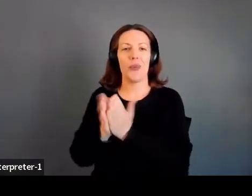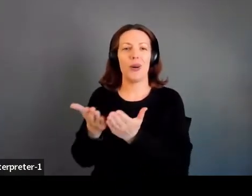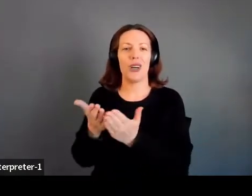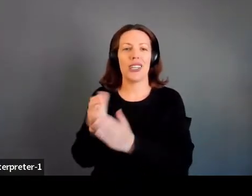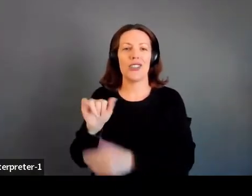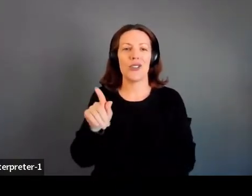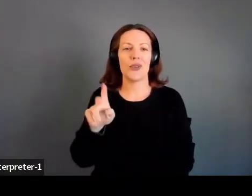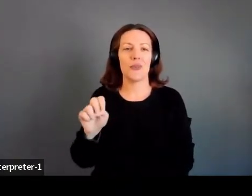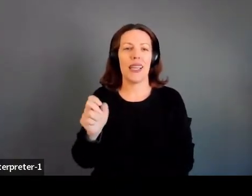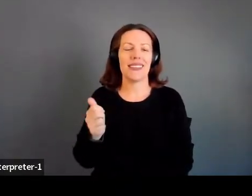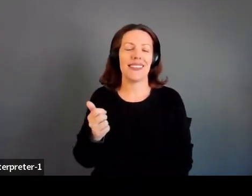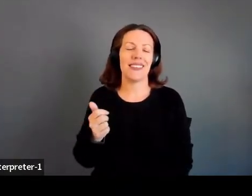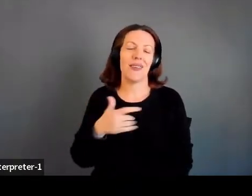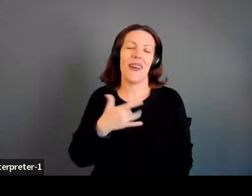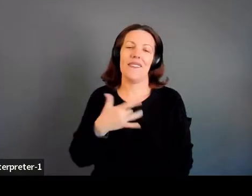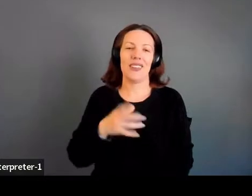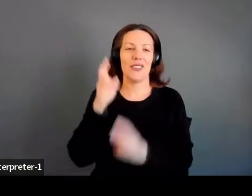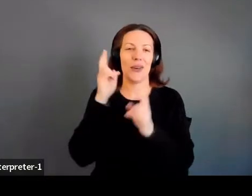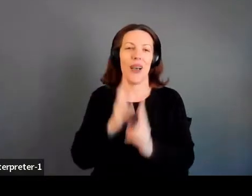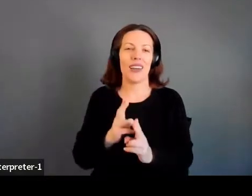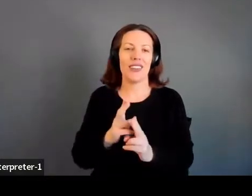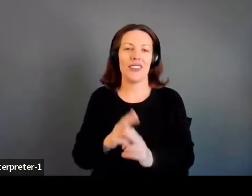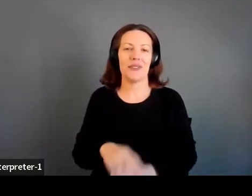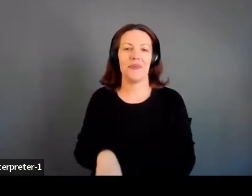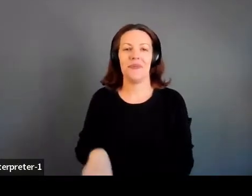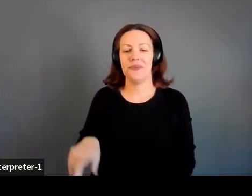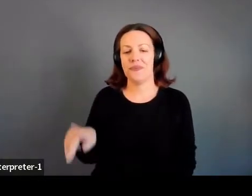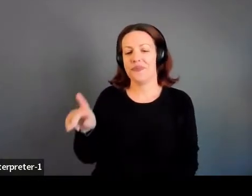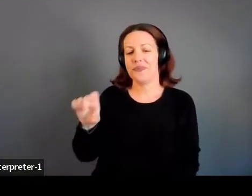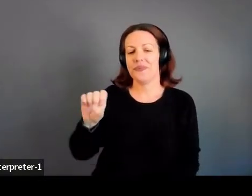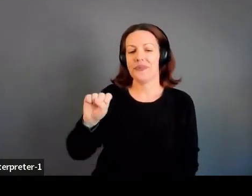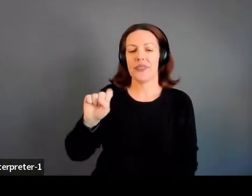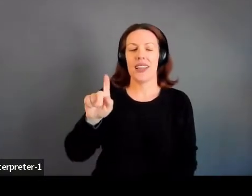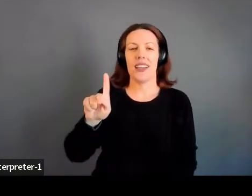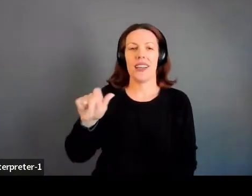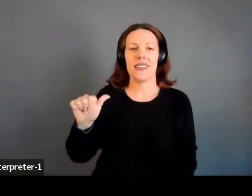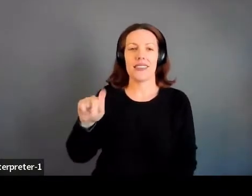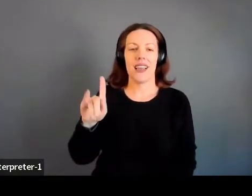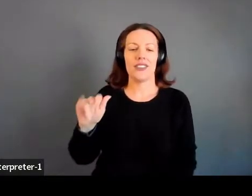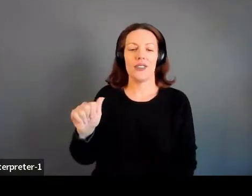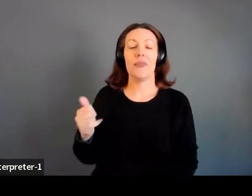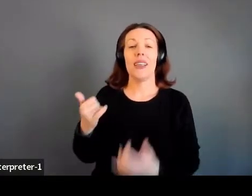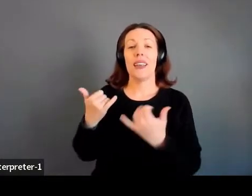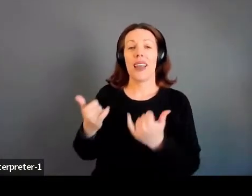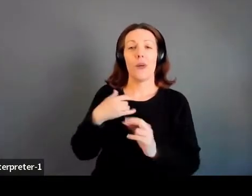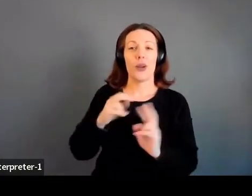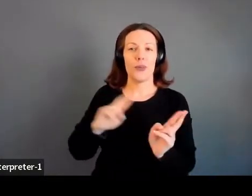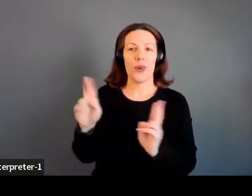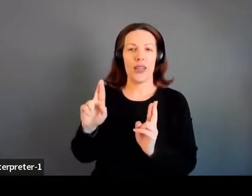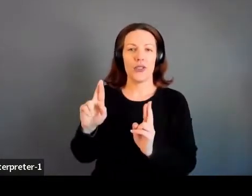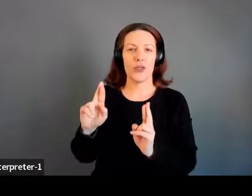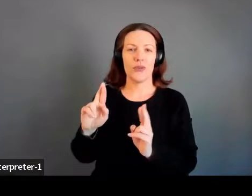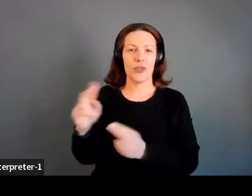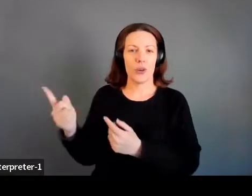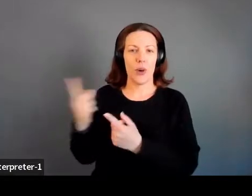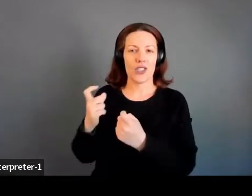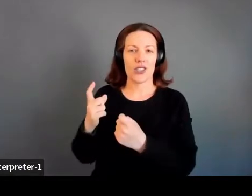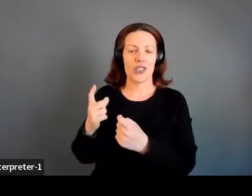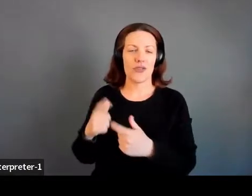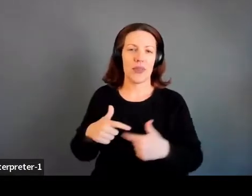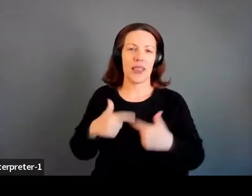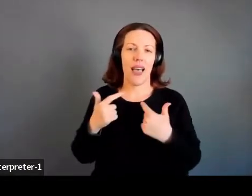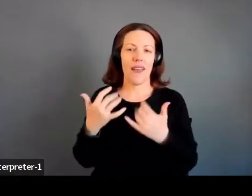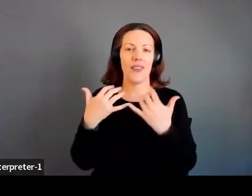uh, it was a big honor. Fantastic. So as we get ready to prepare for our questions from our live audience,